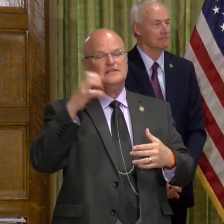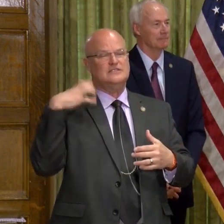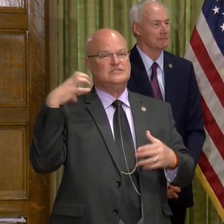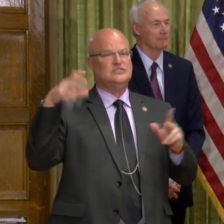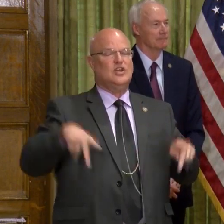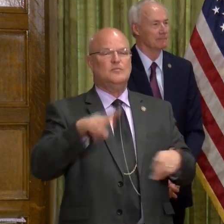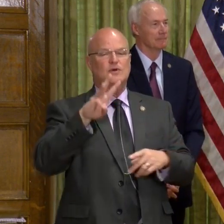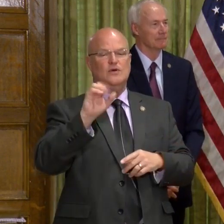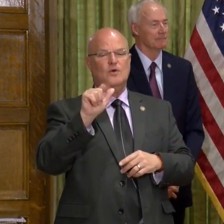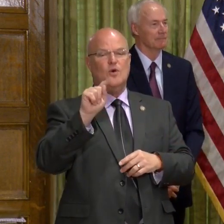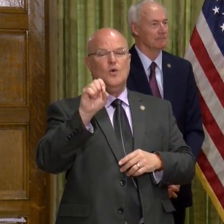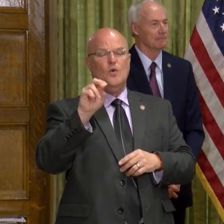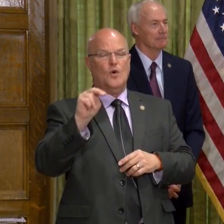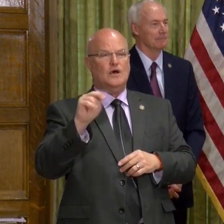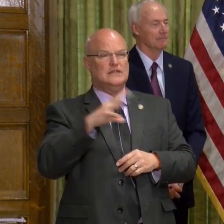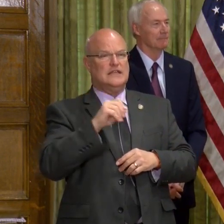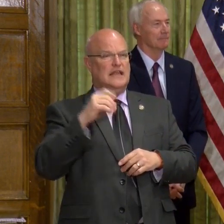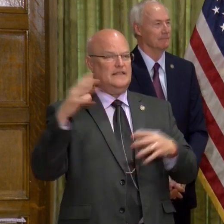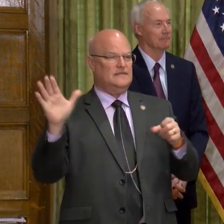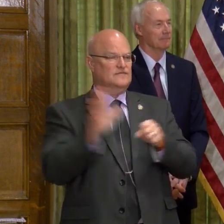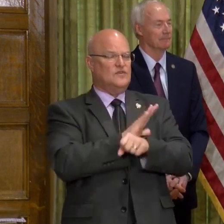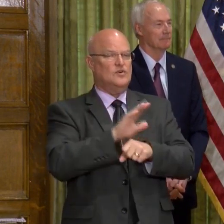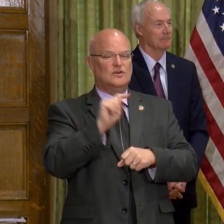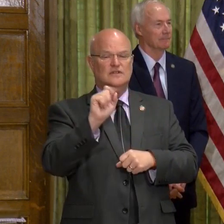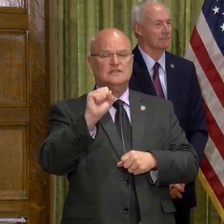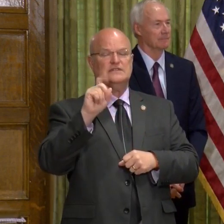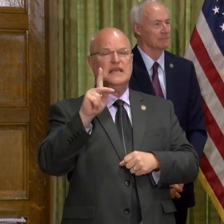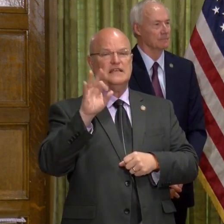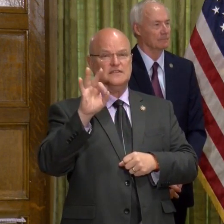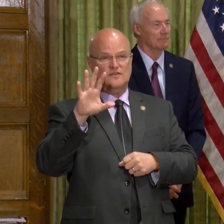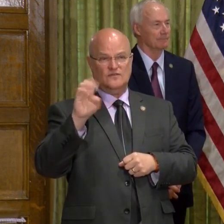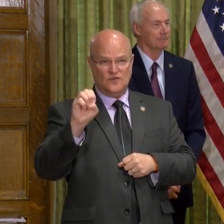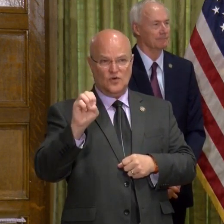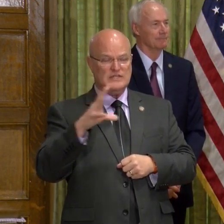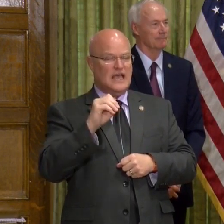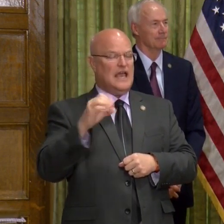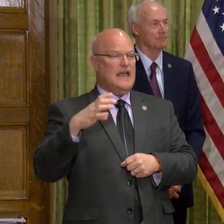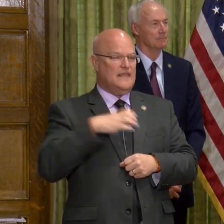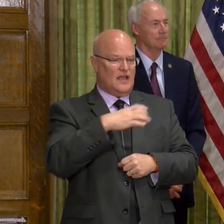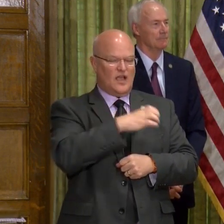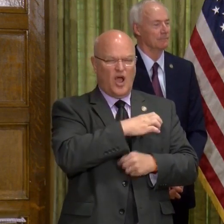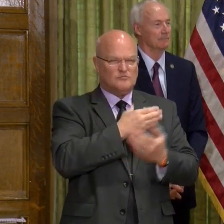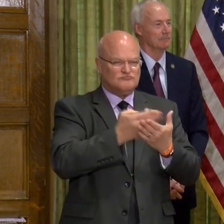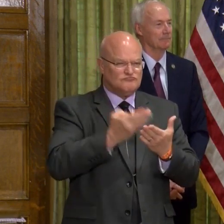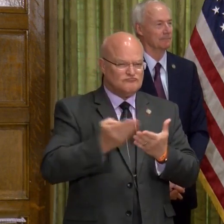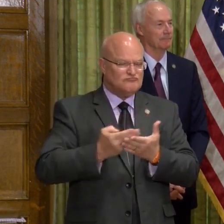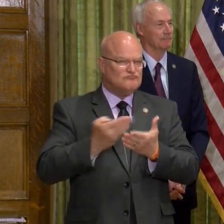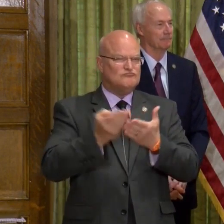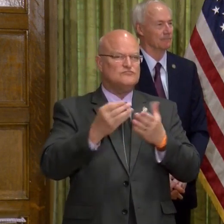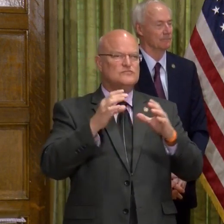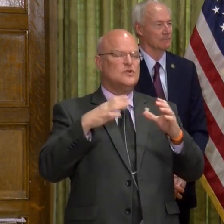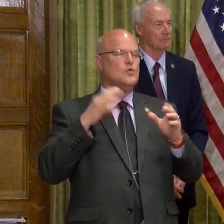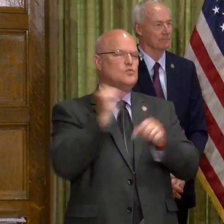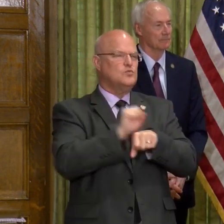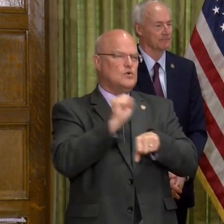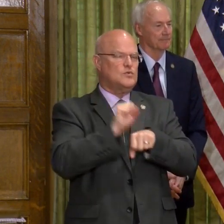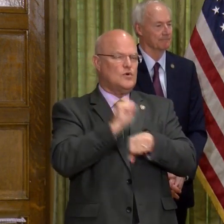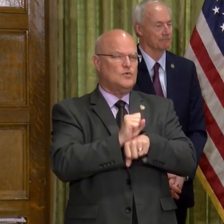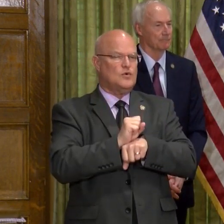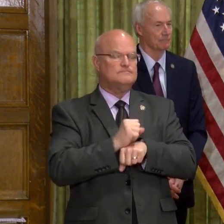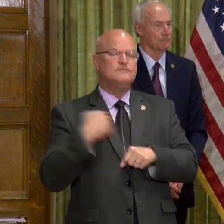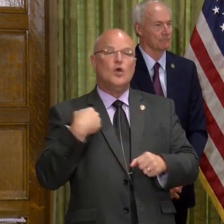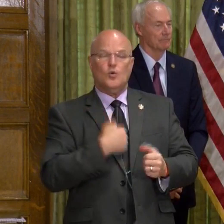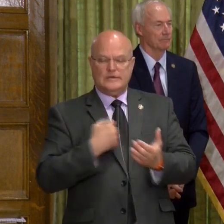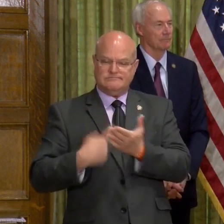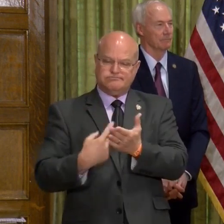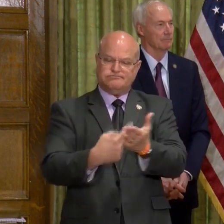entire economic recovery task force and our commerce committee that are meeting frequently. We talk about these issues. We want to